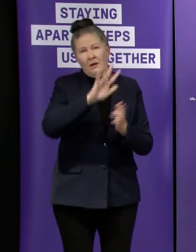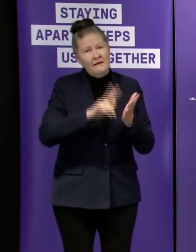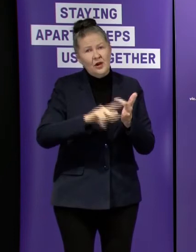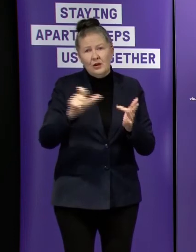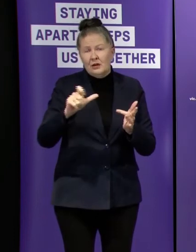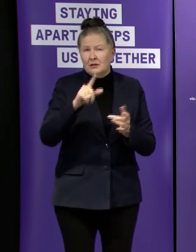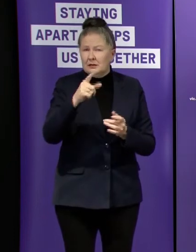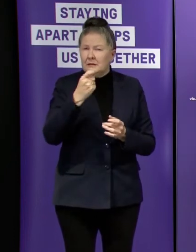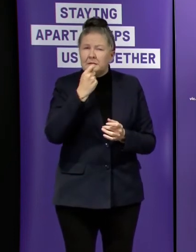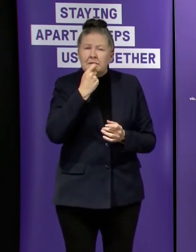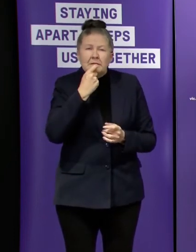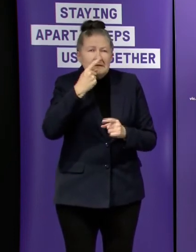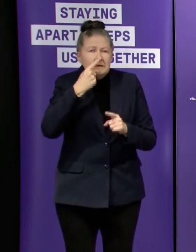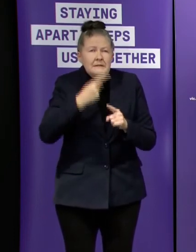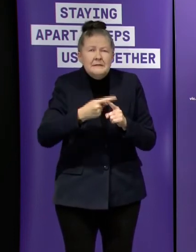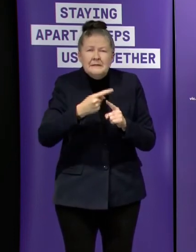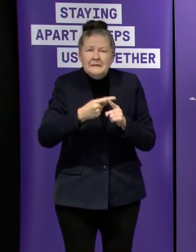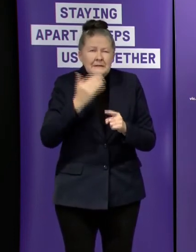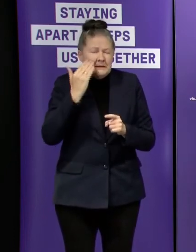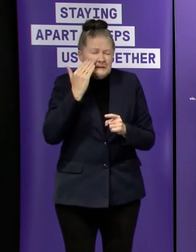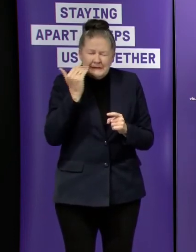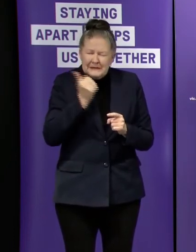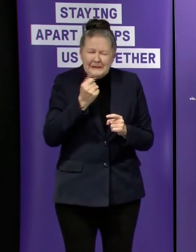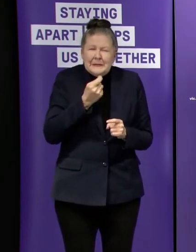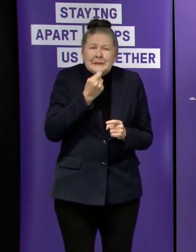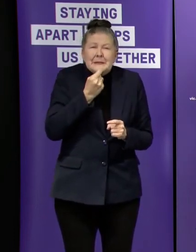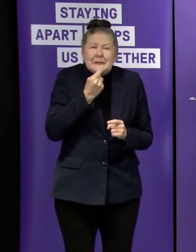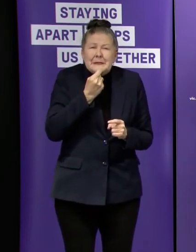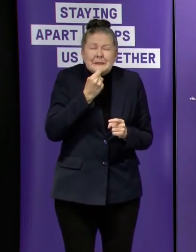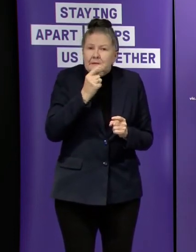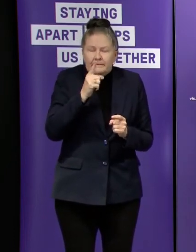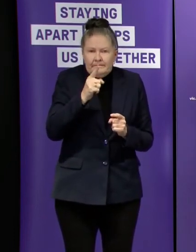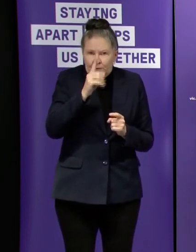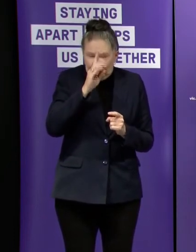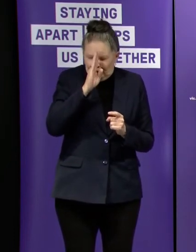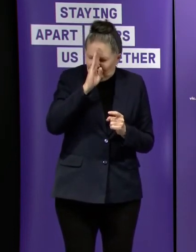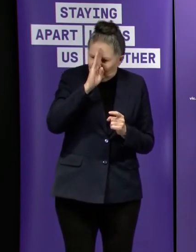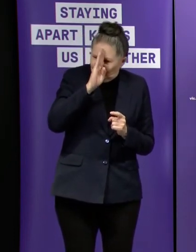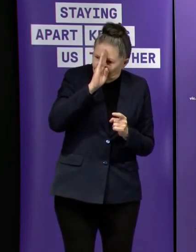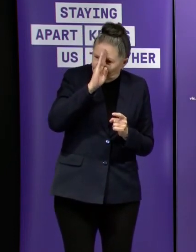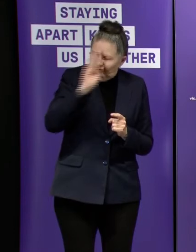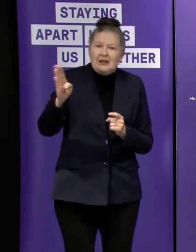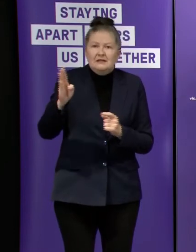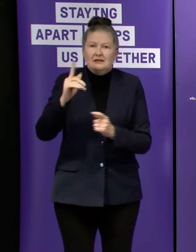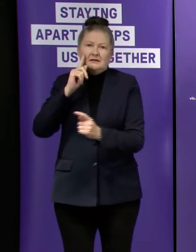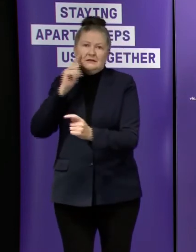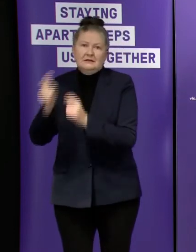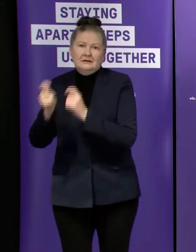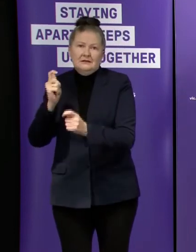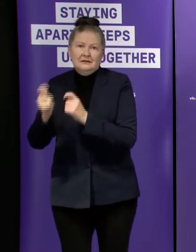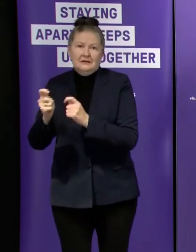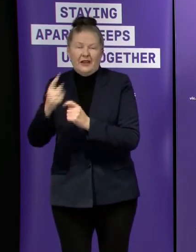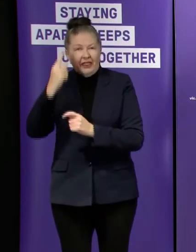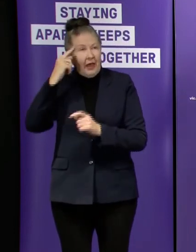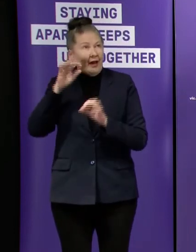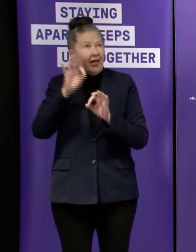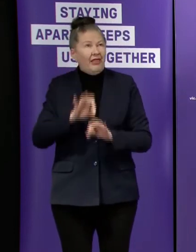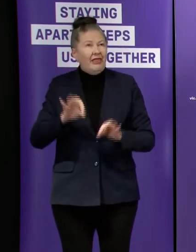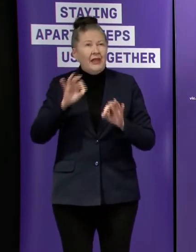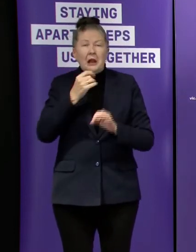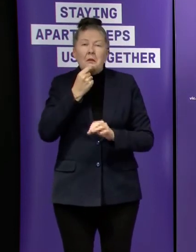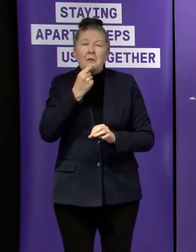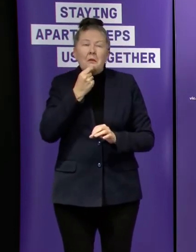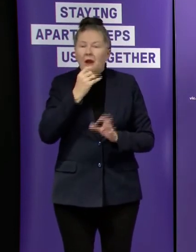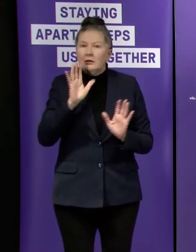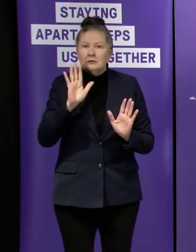milder symptoms please come forward as soon as you experience the onset of those symptoms no matter how mild get